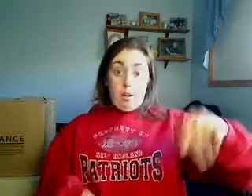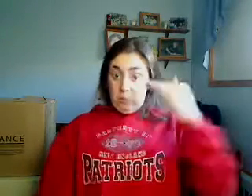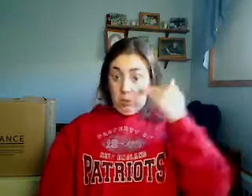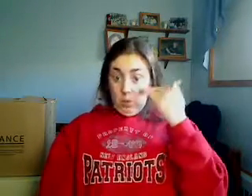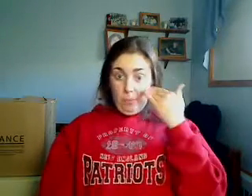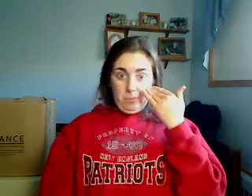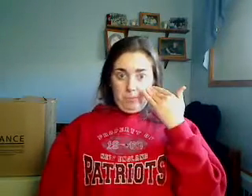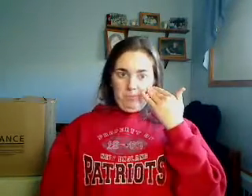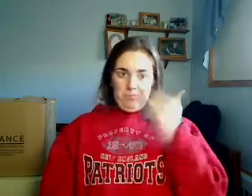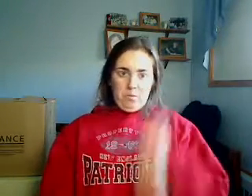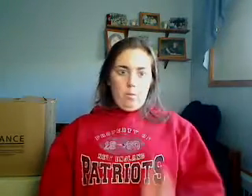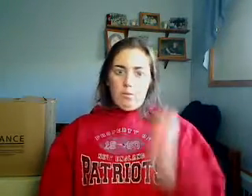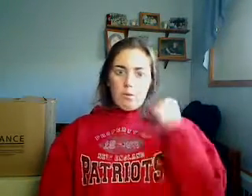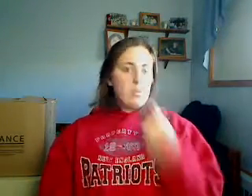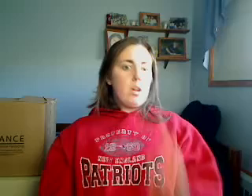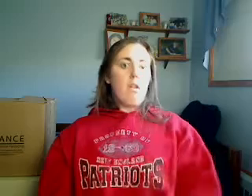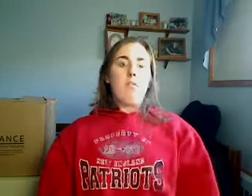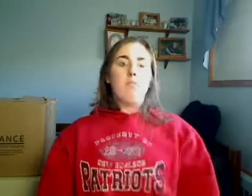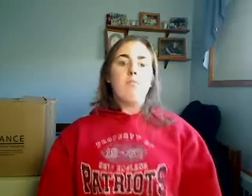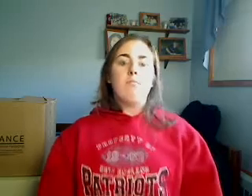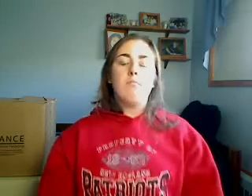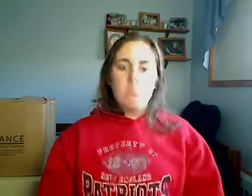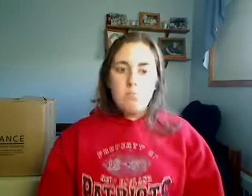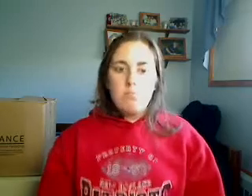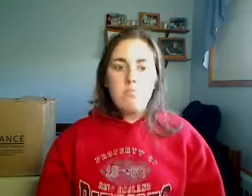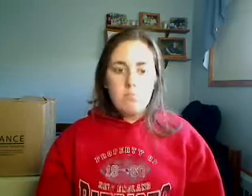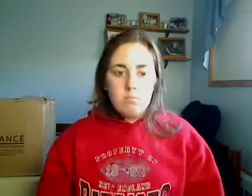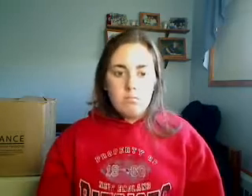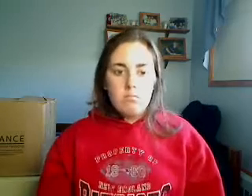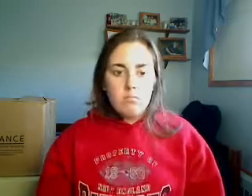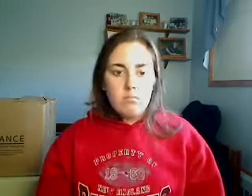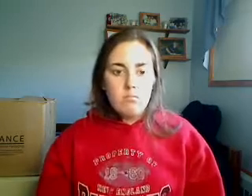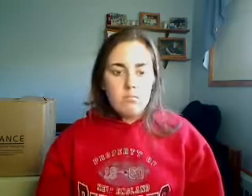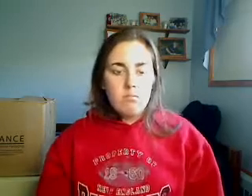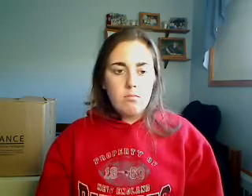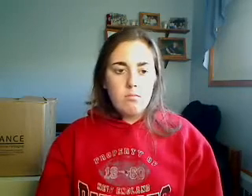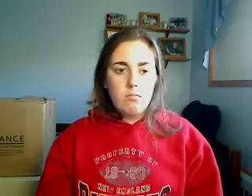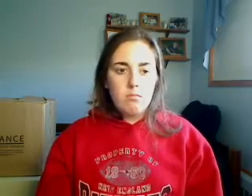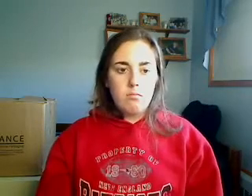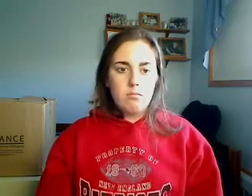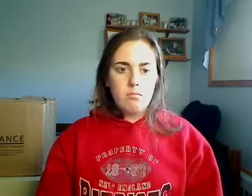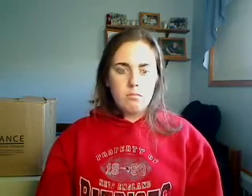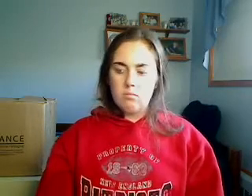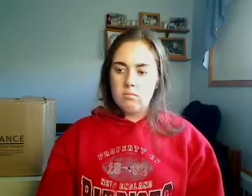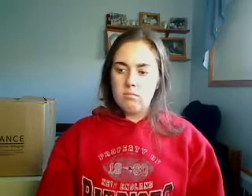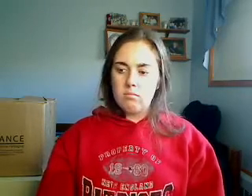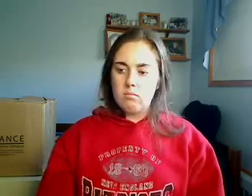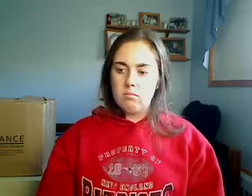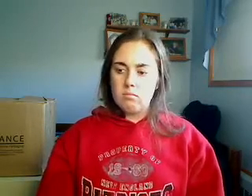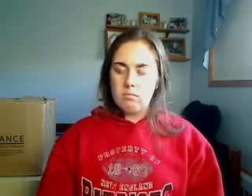This is a private matter. It's embarrassing. He's admitted it's embarrassing. But, you know, it's off limits. It's just questions about golf.